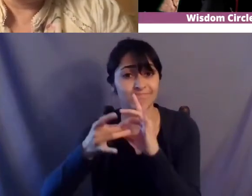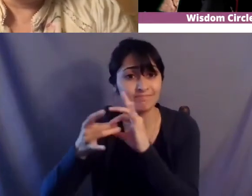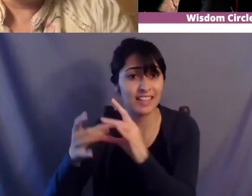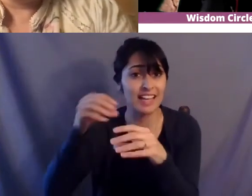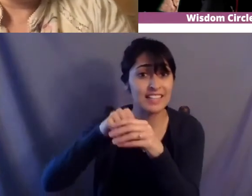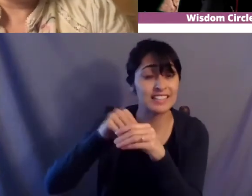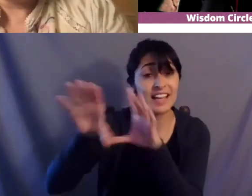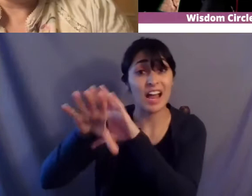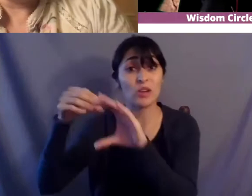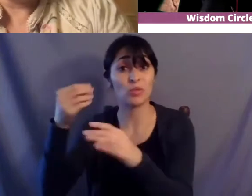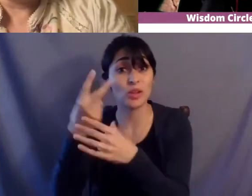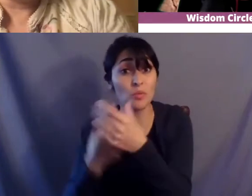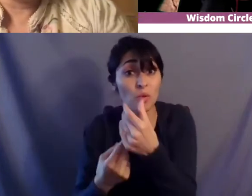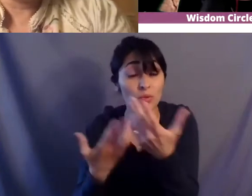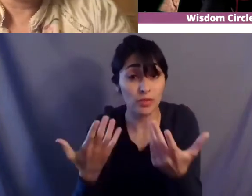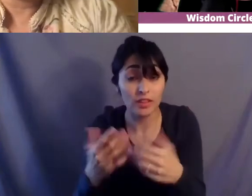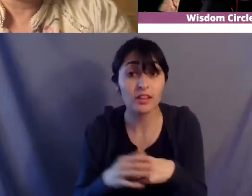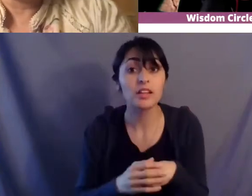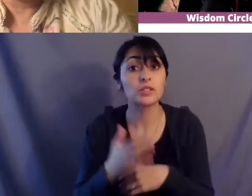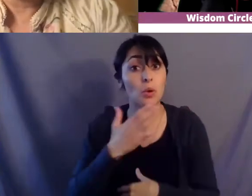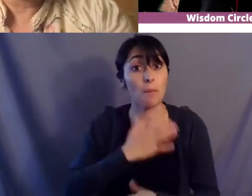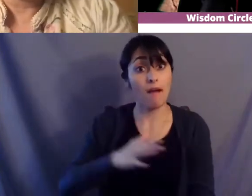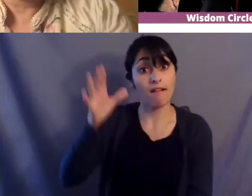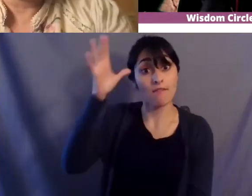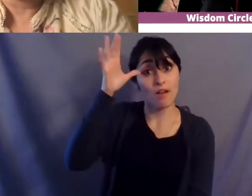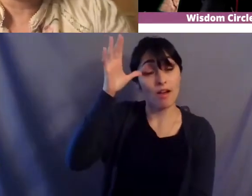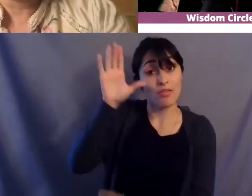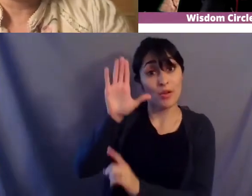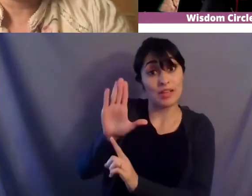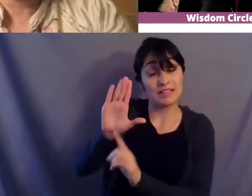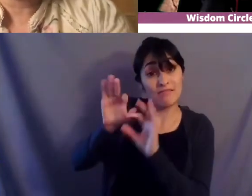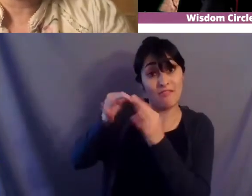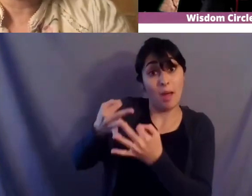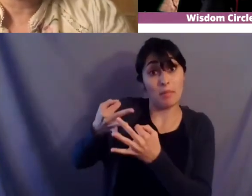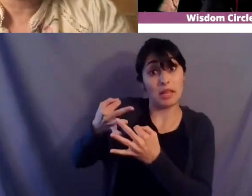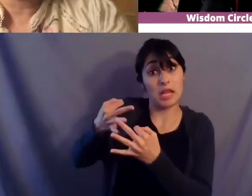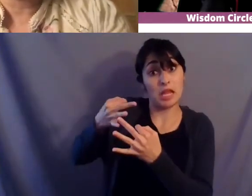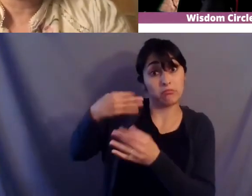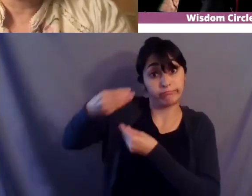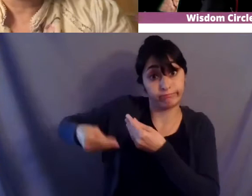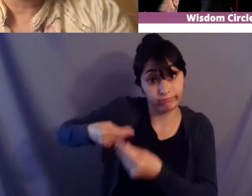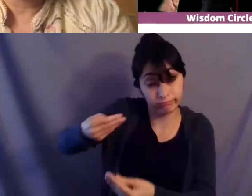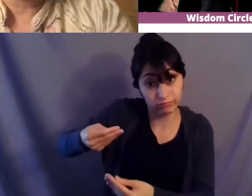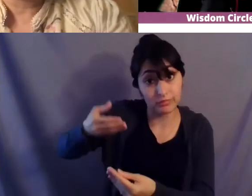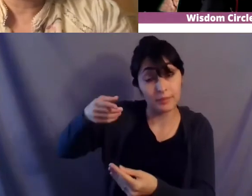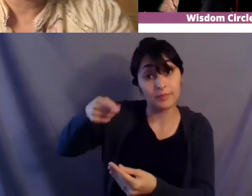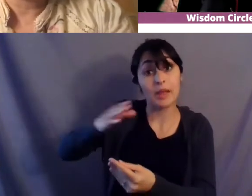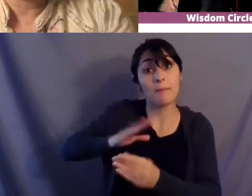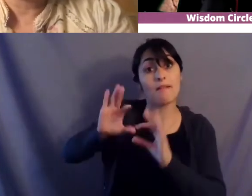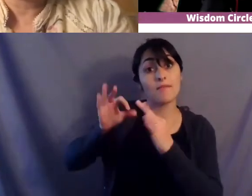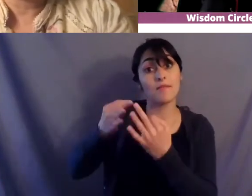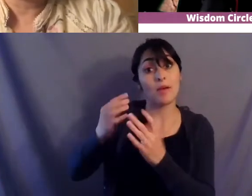um through my father's side um my family begins